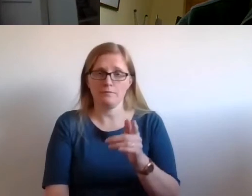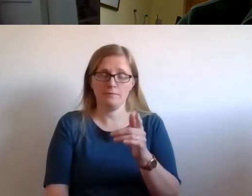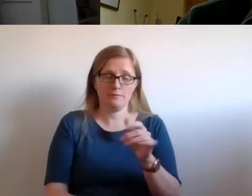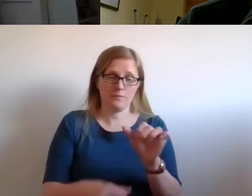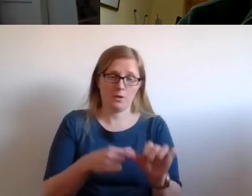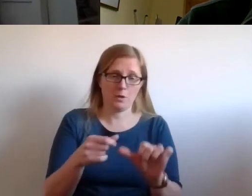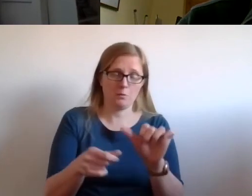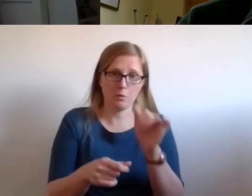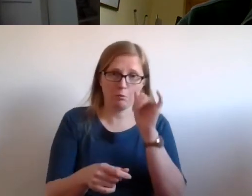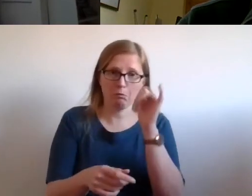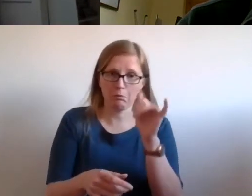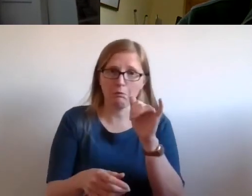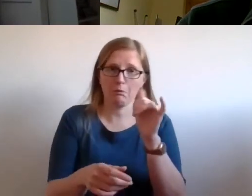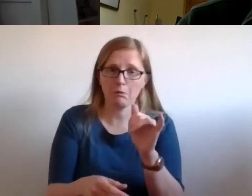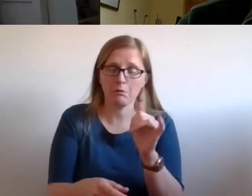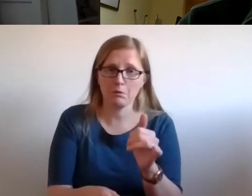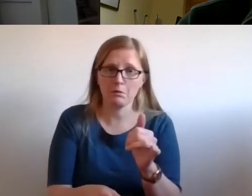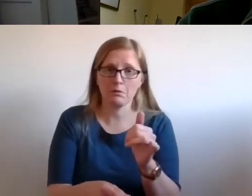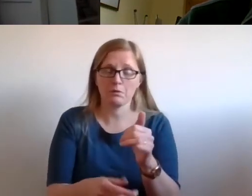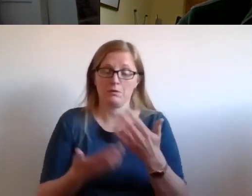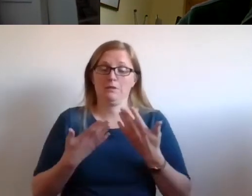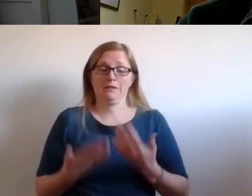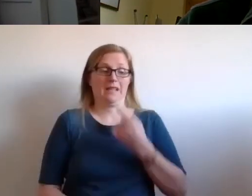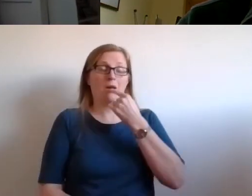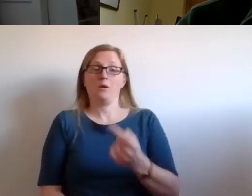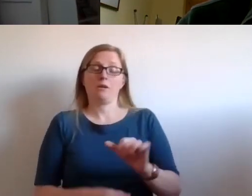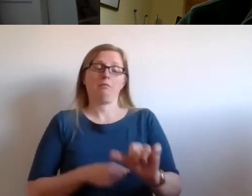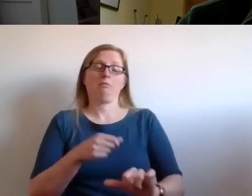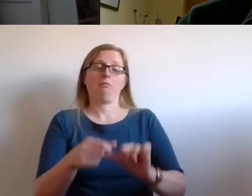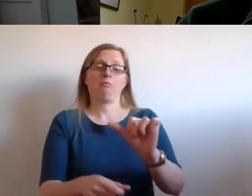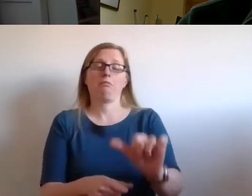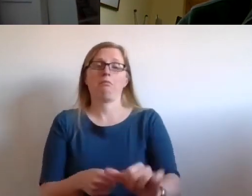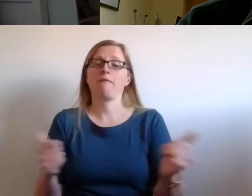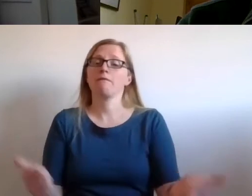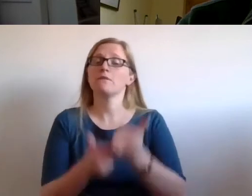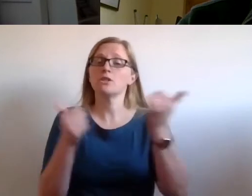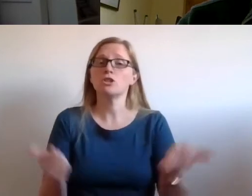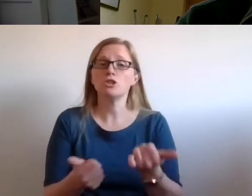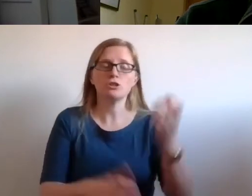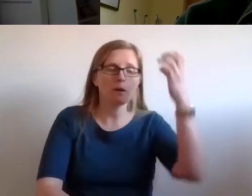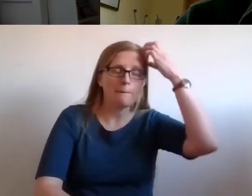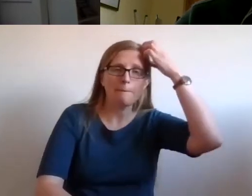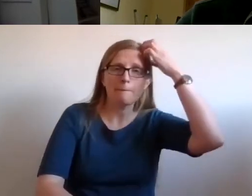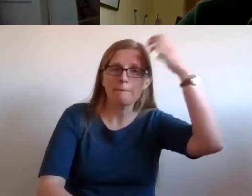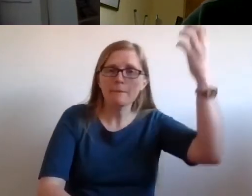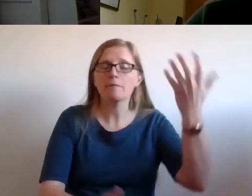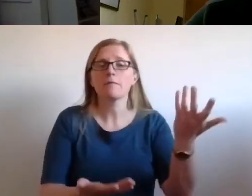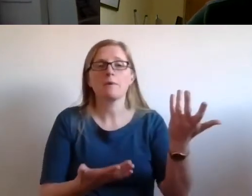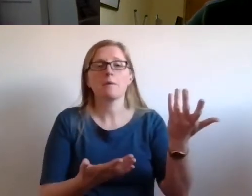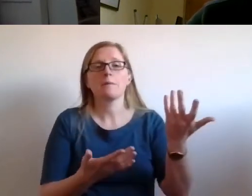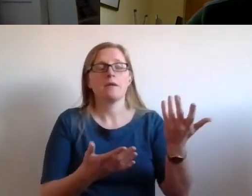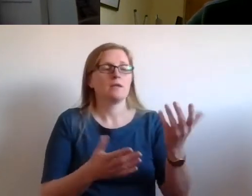all of those steps have been taken, a either by the parliament or by the government or by the the relevant institutions.